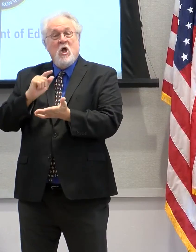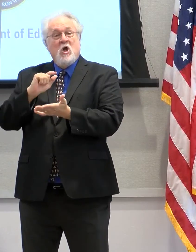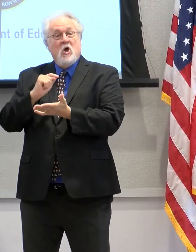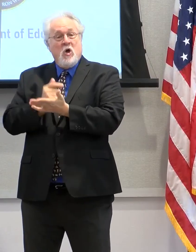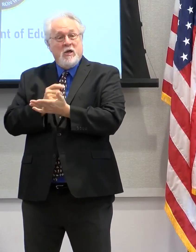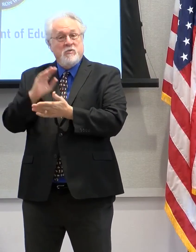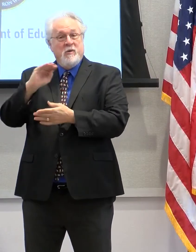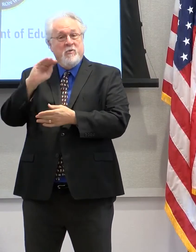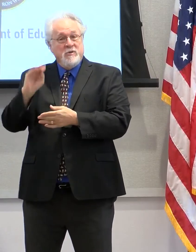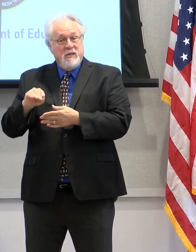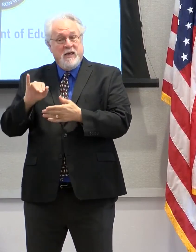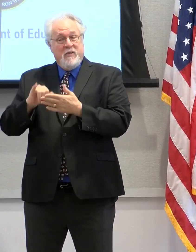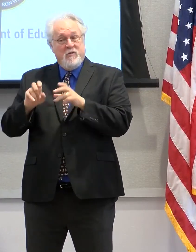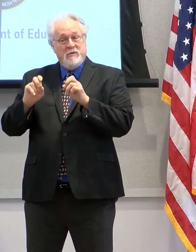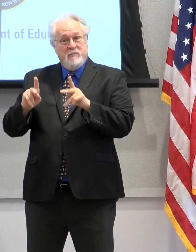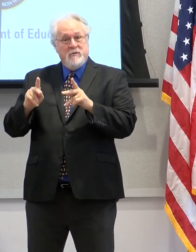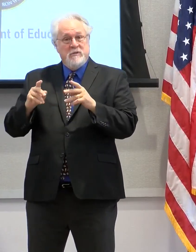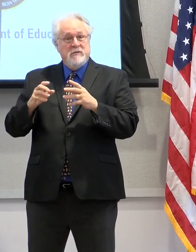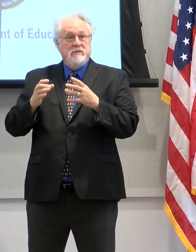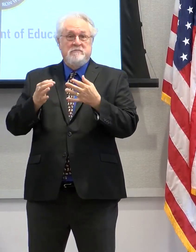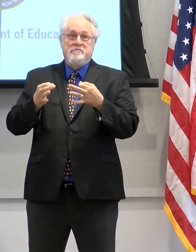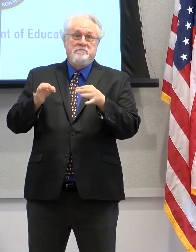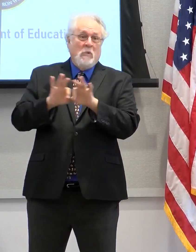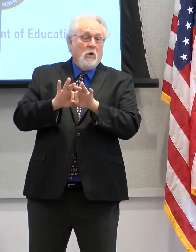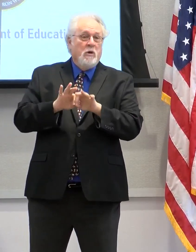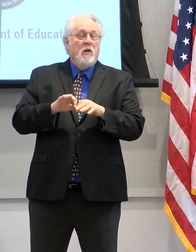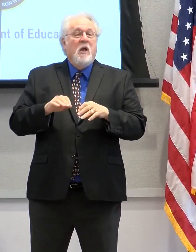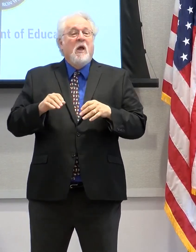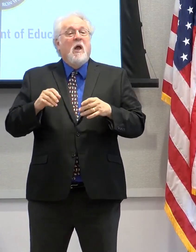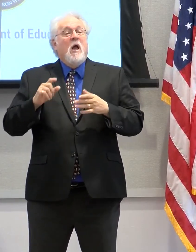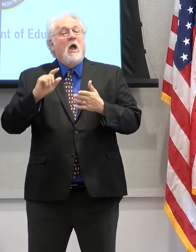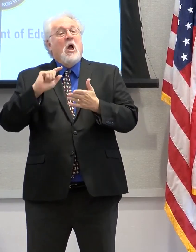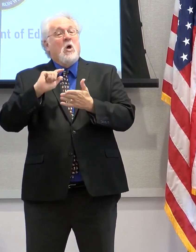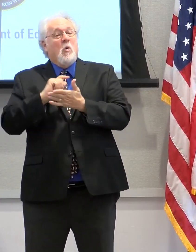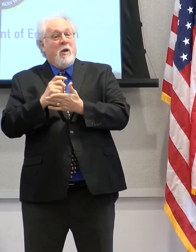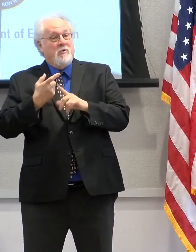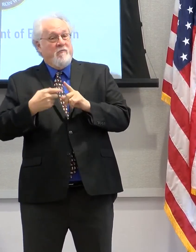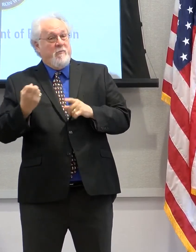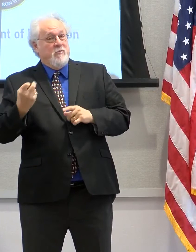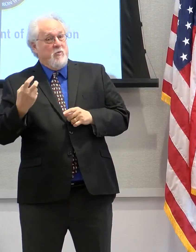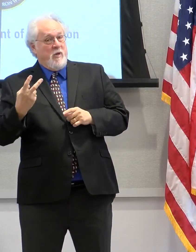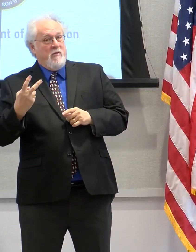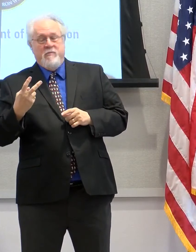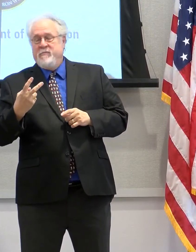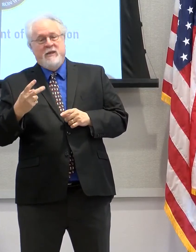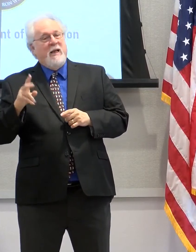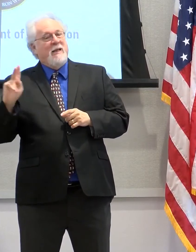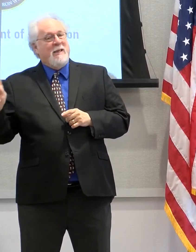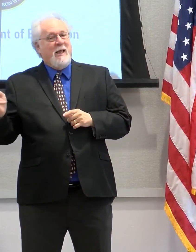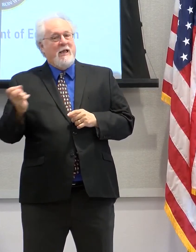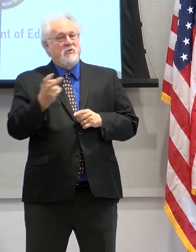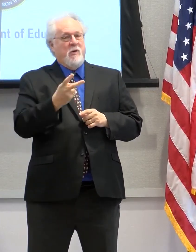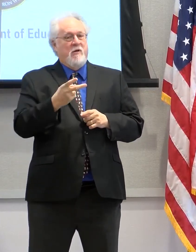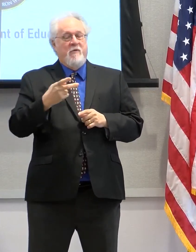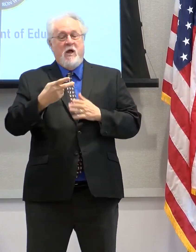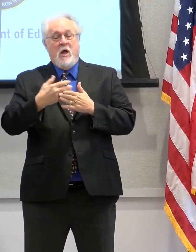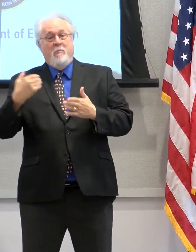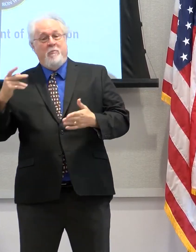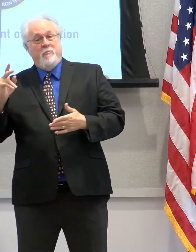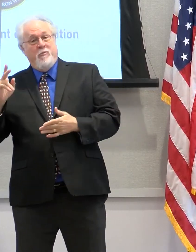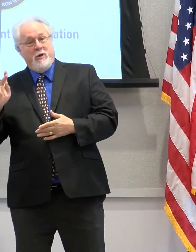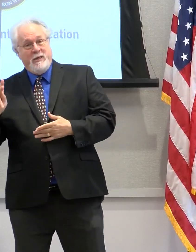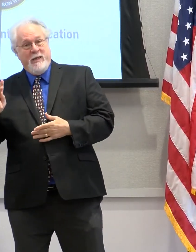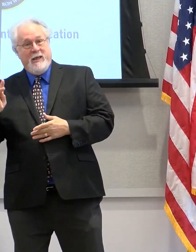rates and those opportunities are super important. But graduation is not a 12th grade issue. It's a K-12 issue or pre-K or early